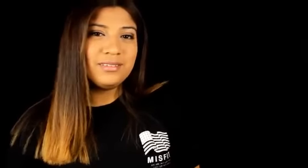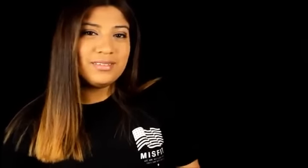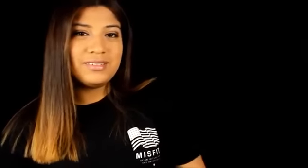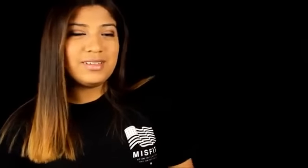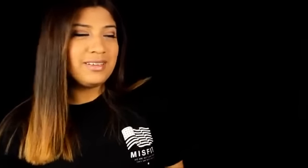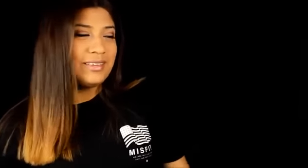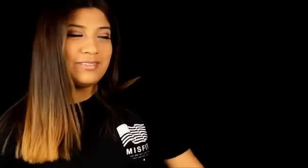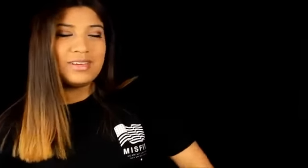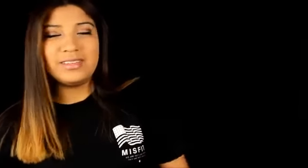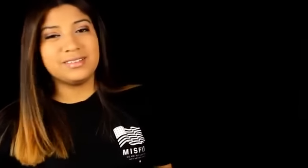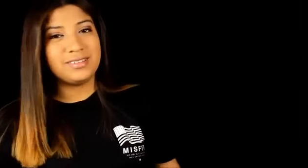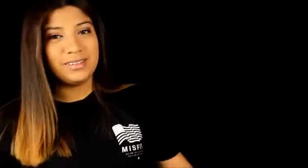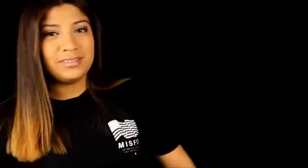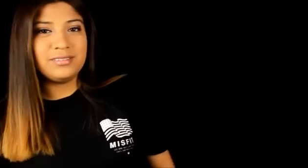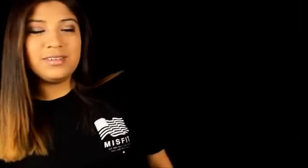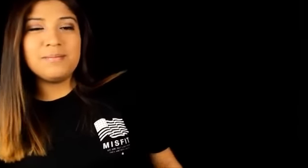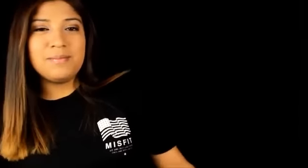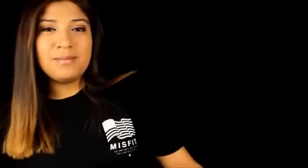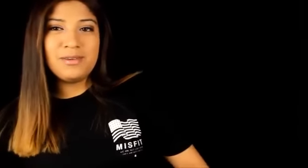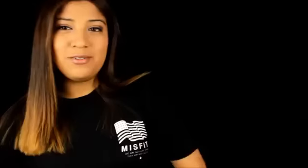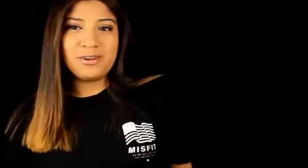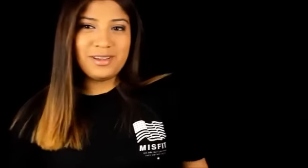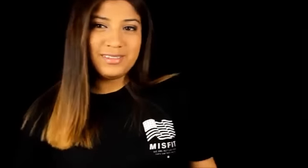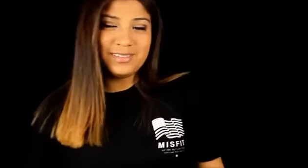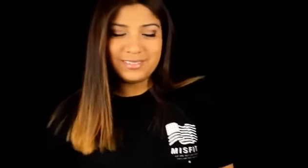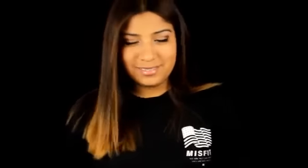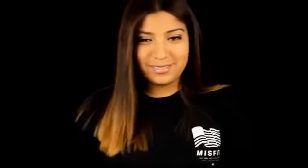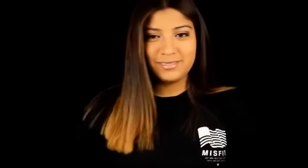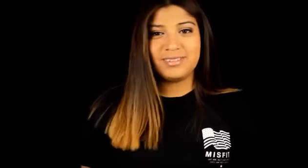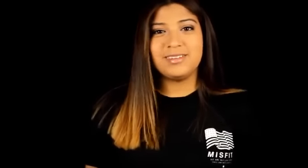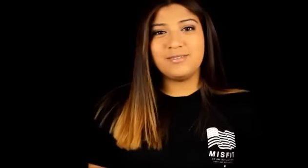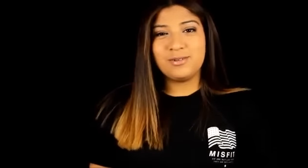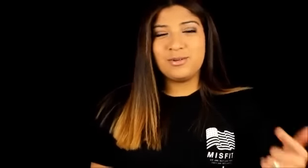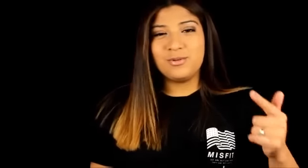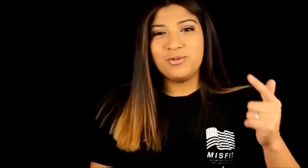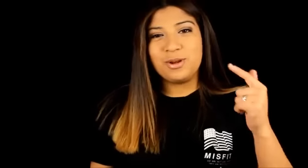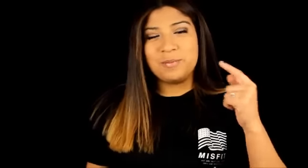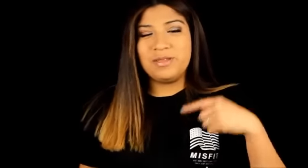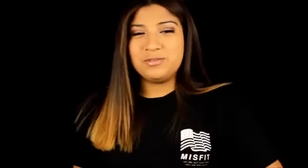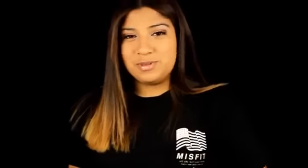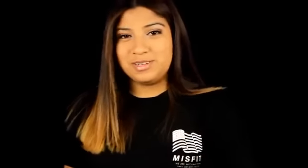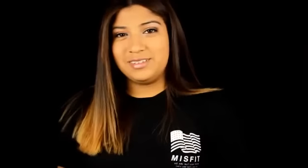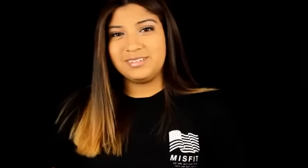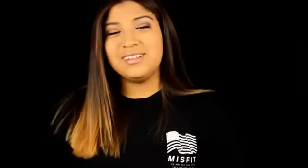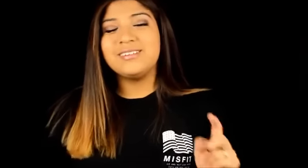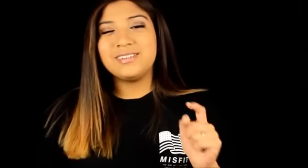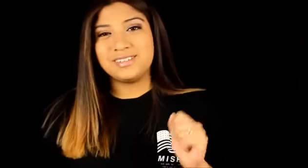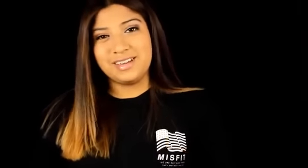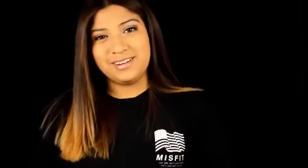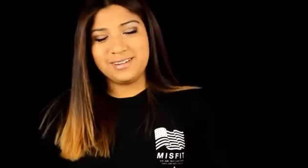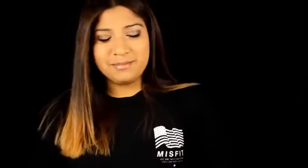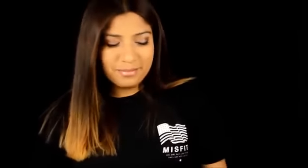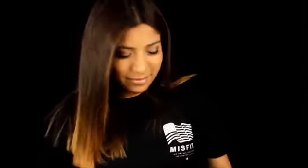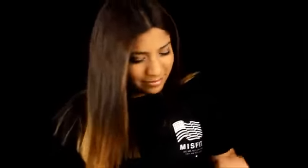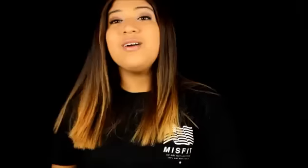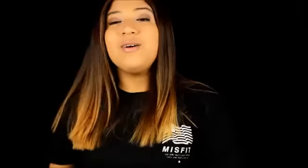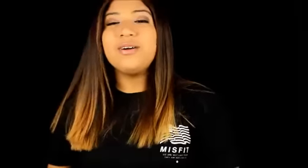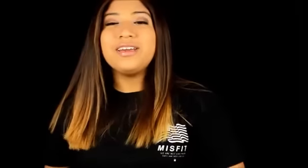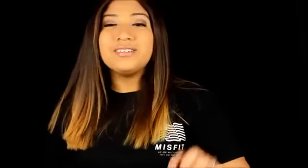it's likely that that's it maybe grant if you don't know who grant Benjamin is you tighten up wait